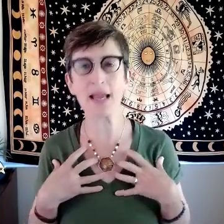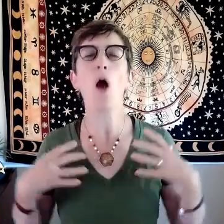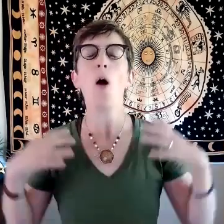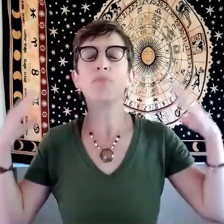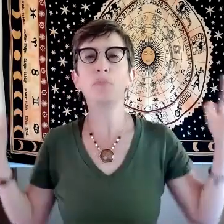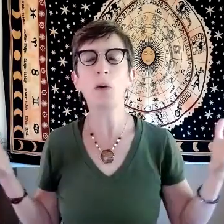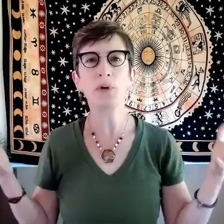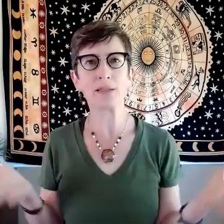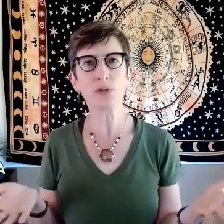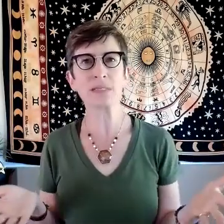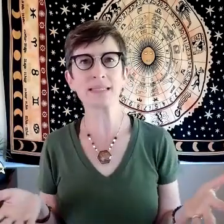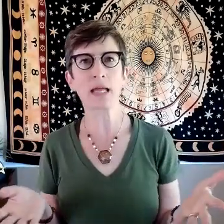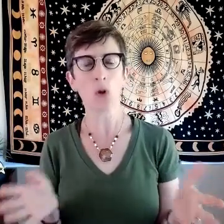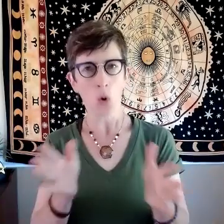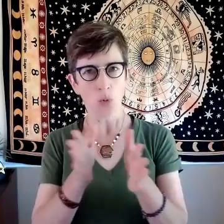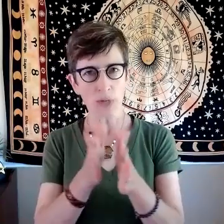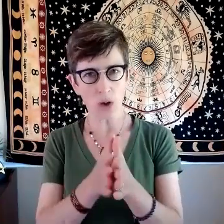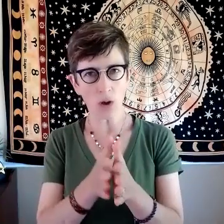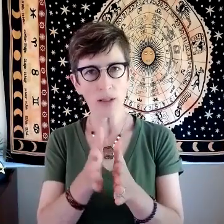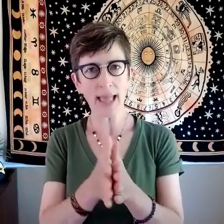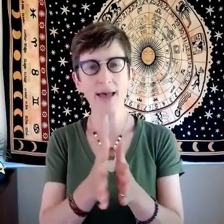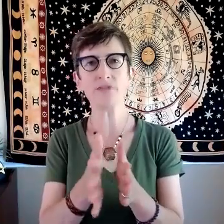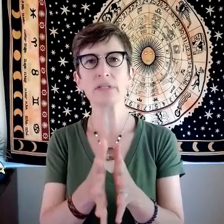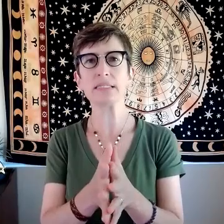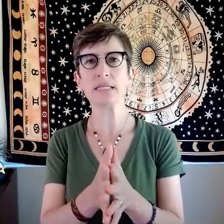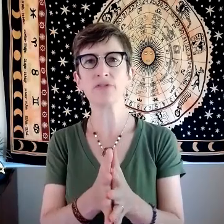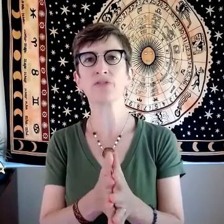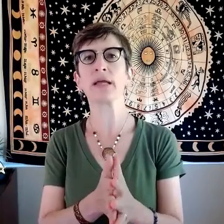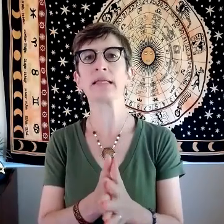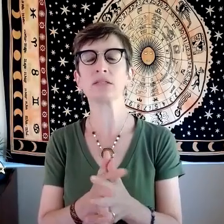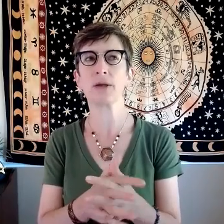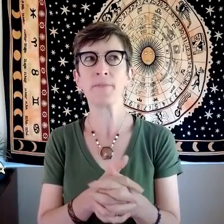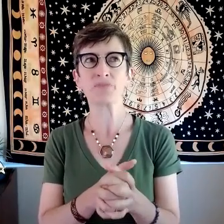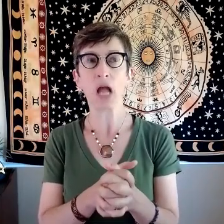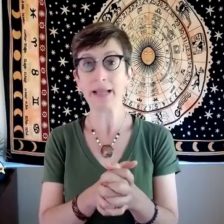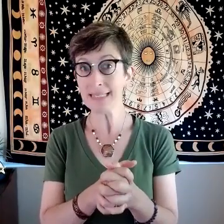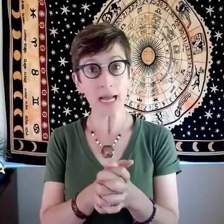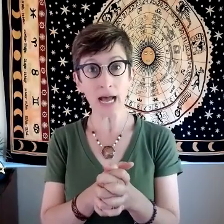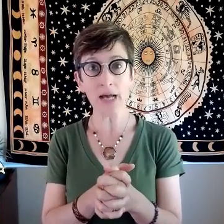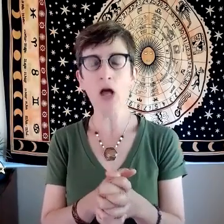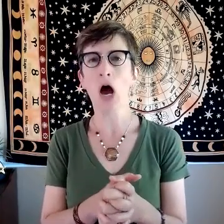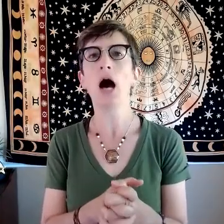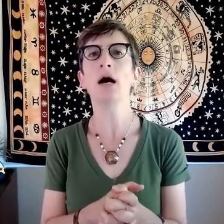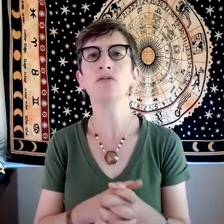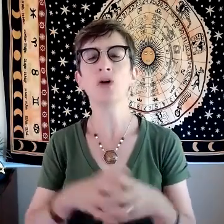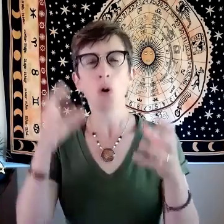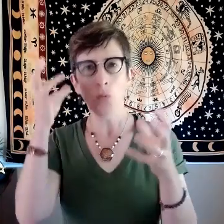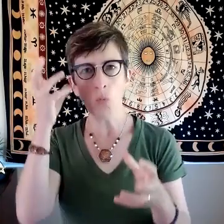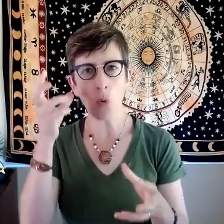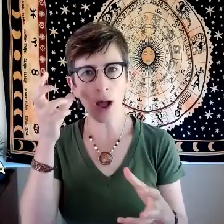but what i learned is that we all have a different idea of what